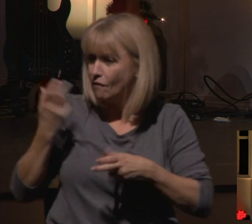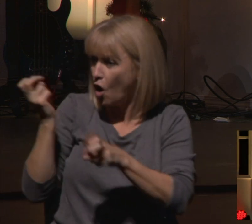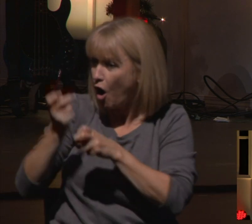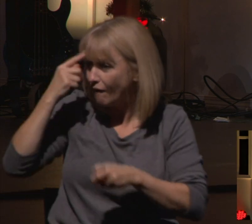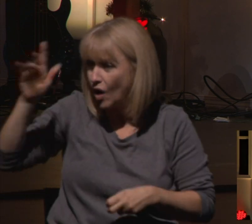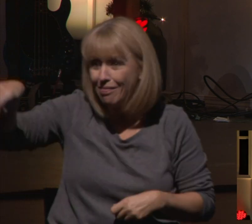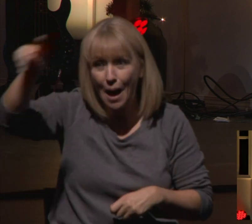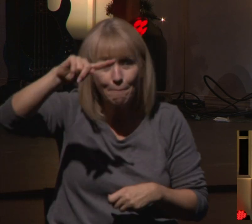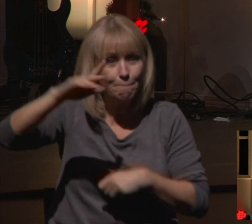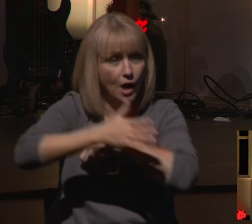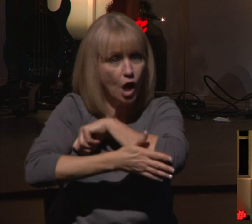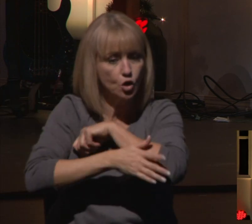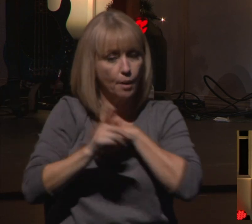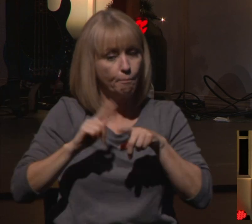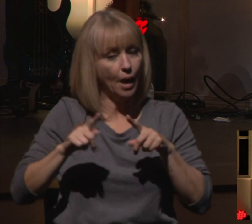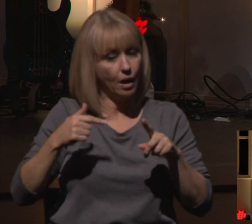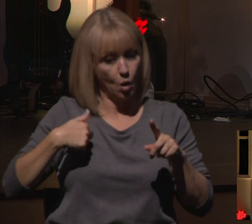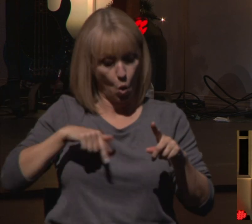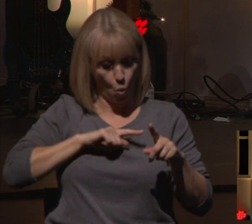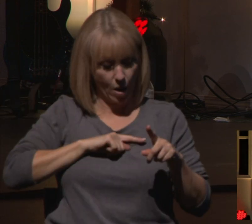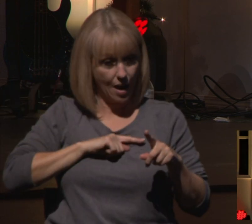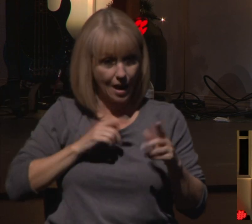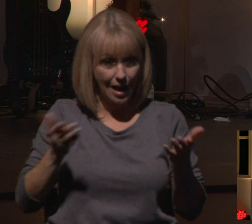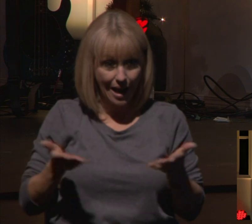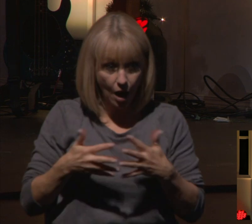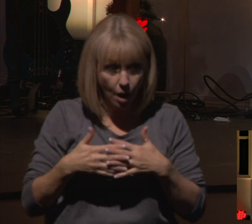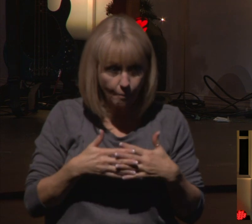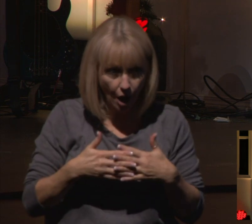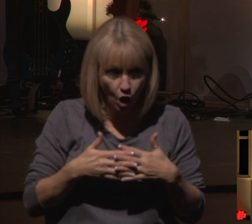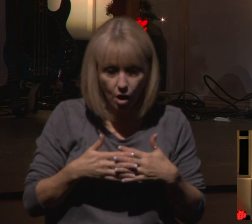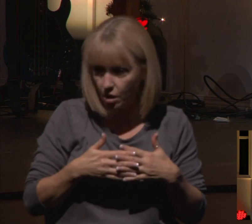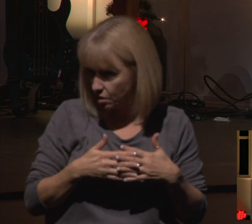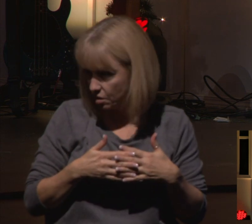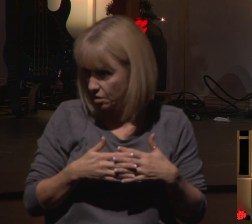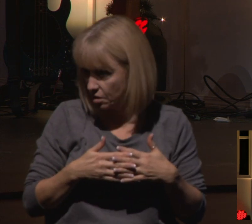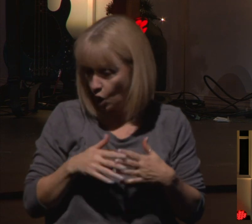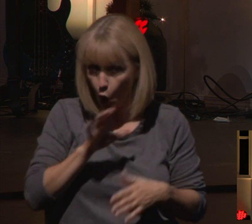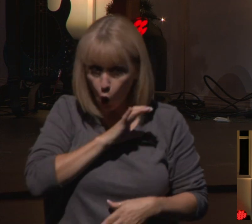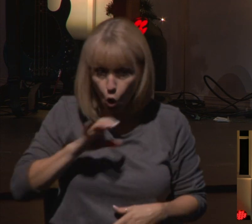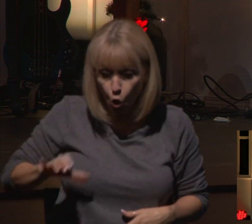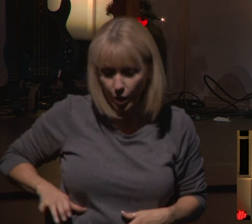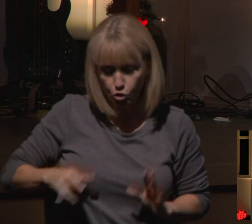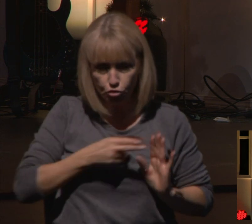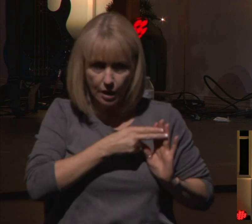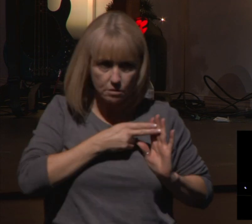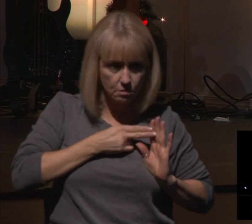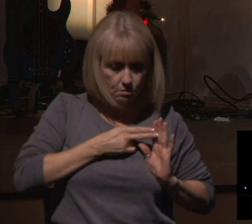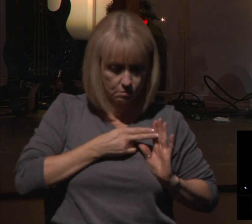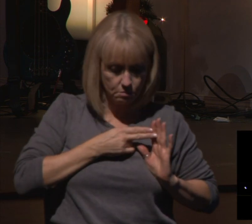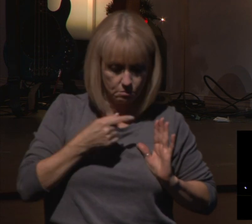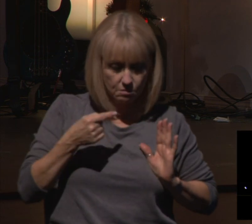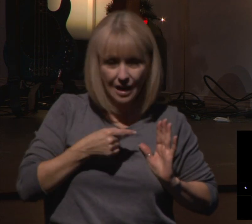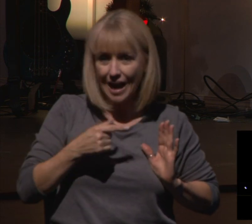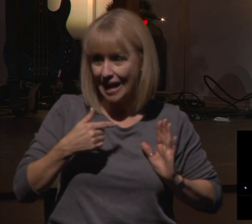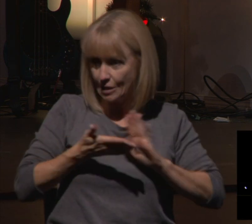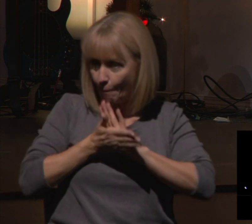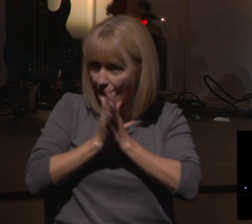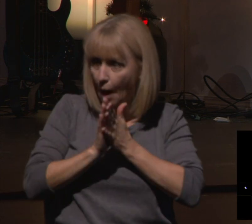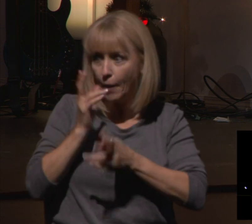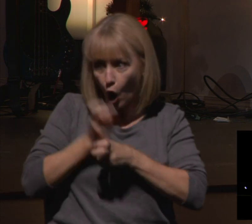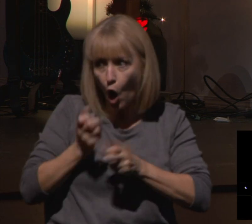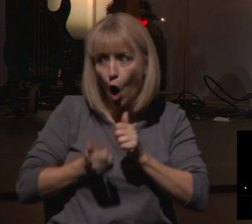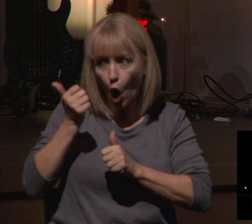that being a Christian is getting ready to get a lot more difficult in our area, in our country.